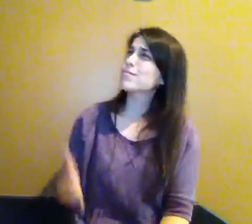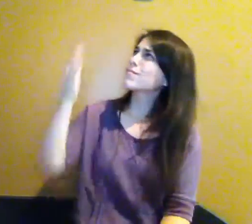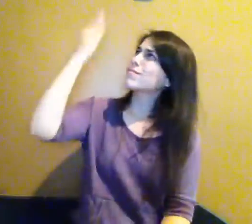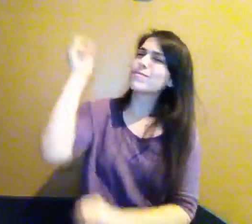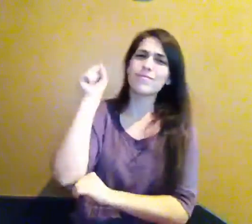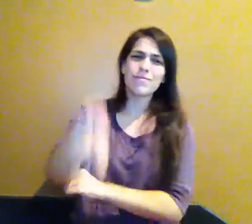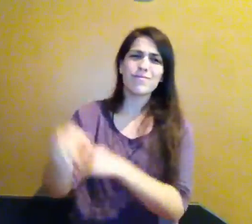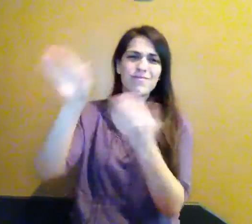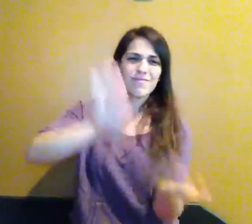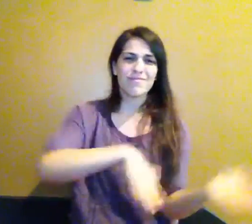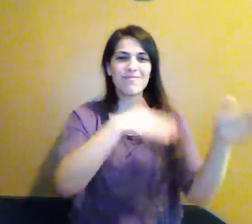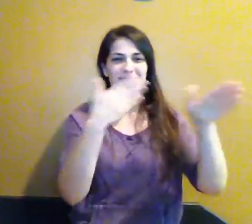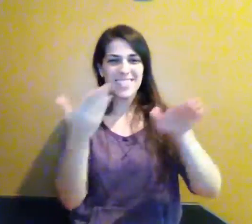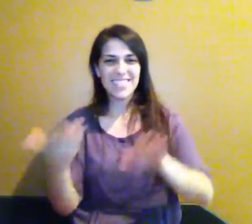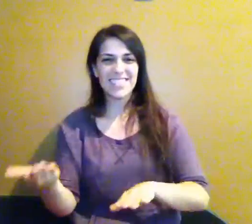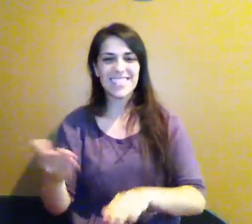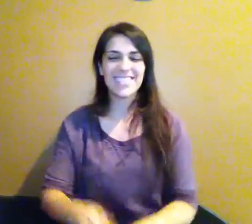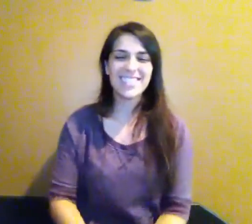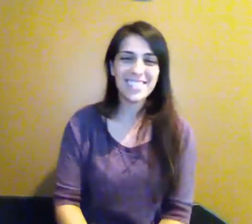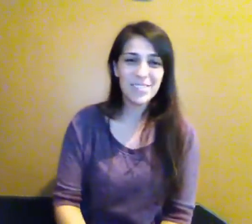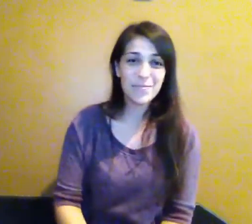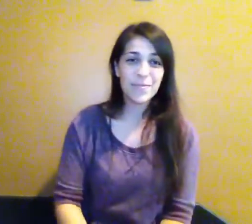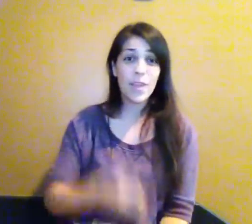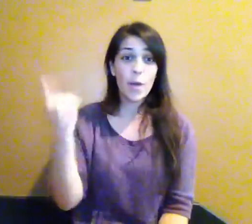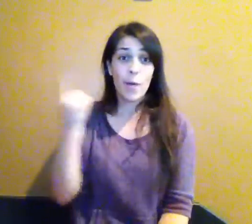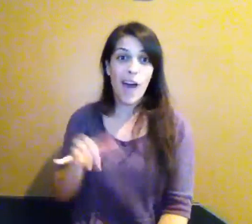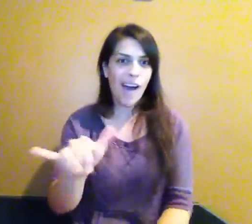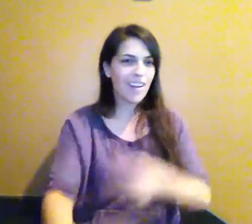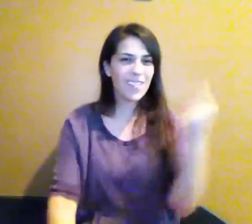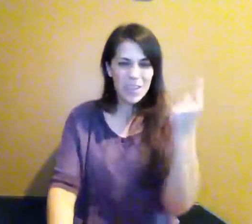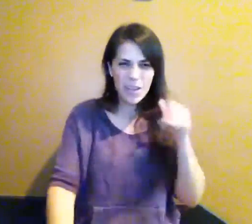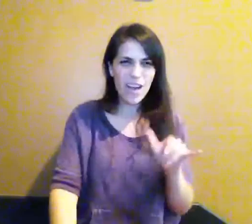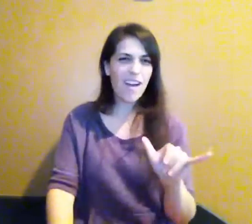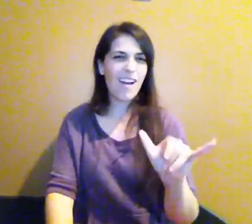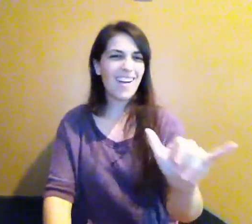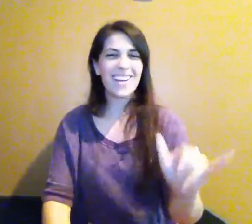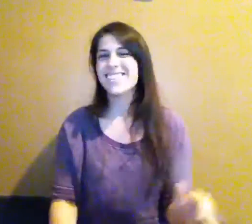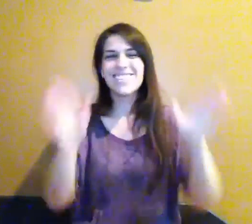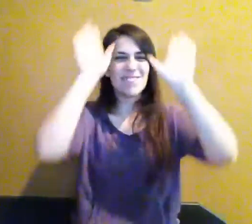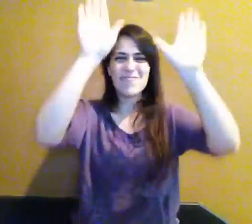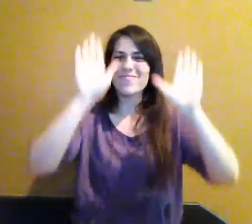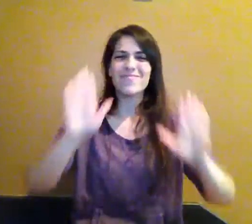The power you overcame Once and for all Mighty